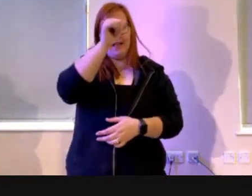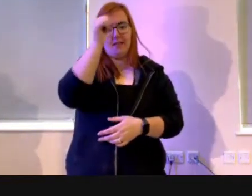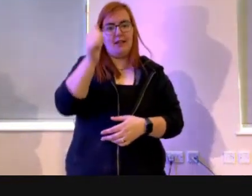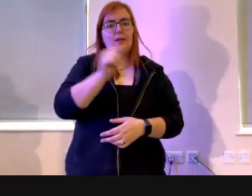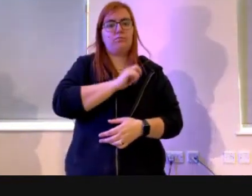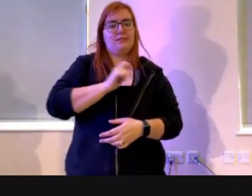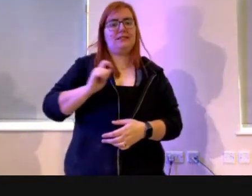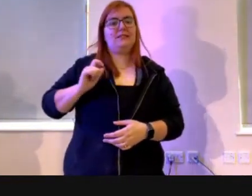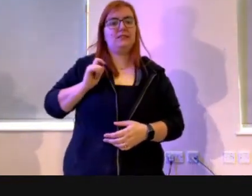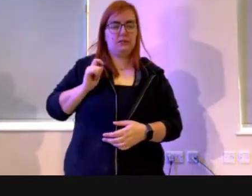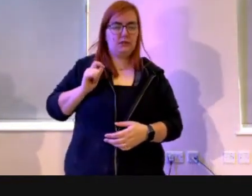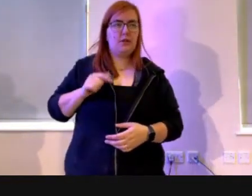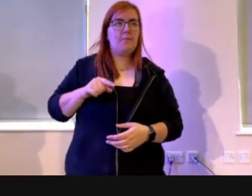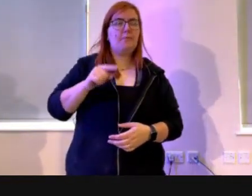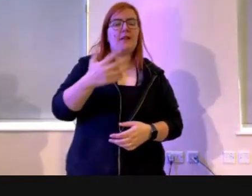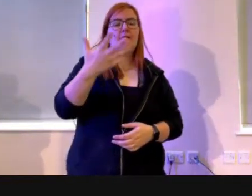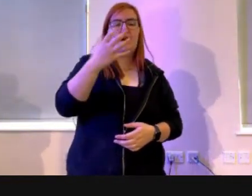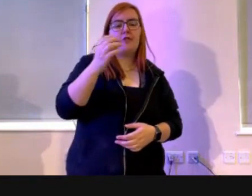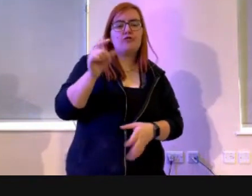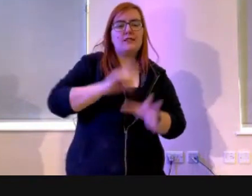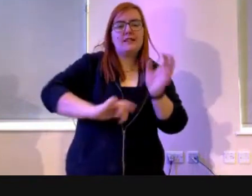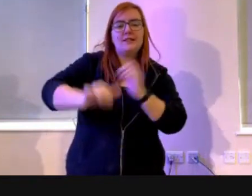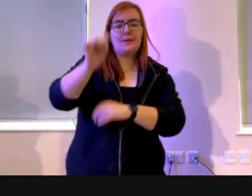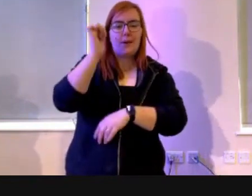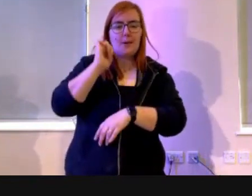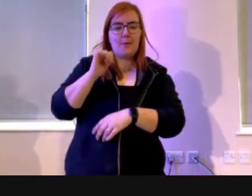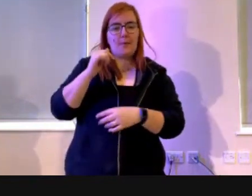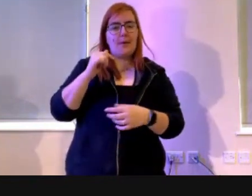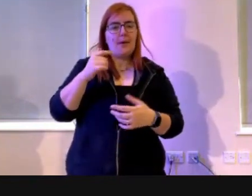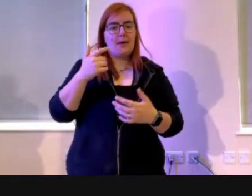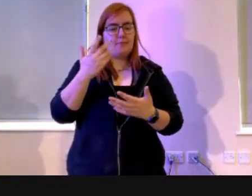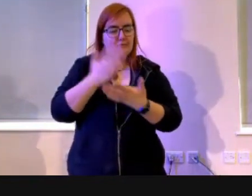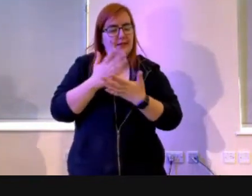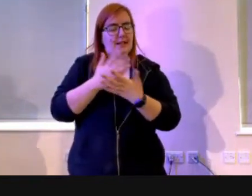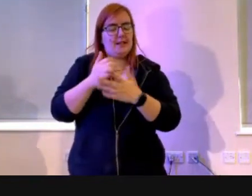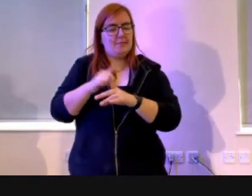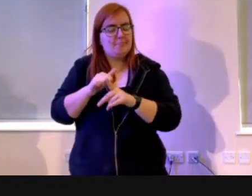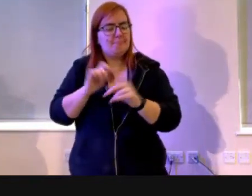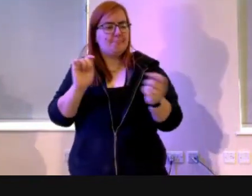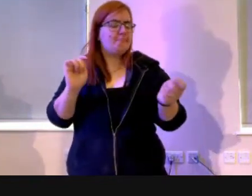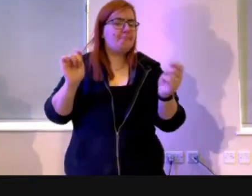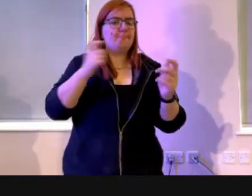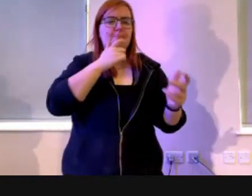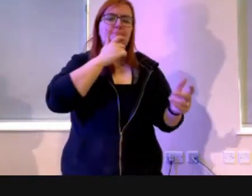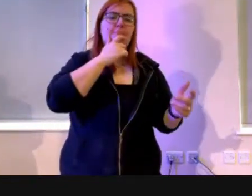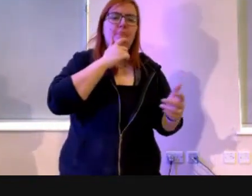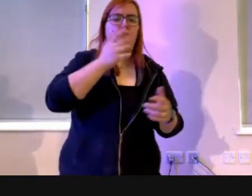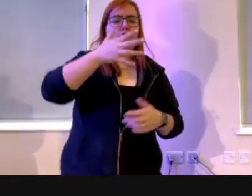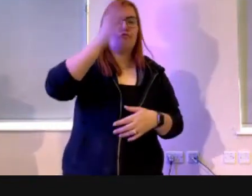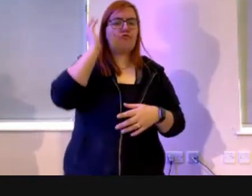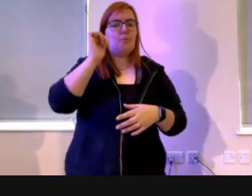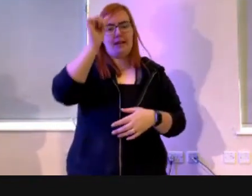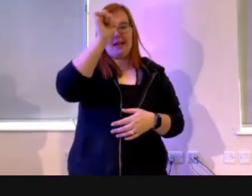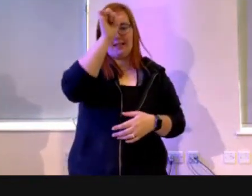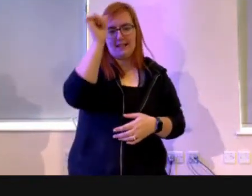Reformation 500 years ago, looked at the teaching of the Roman Catholic church, which is very much, this is where this comes from, very much